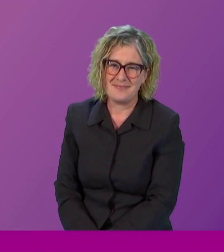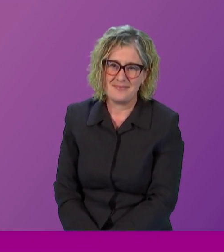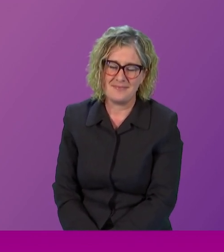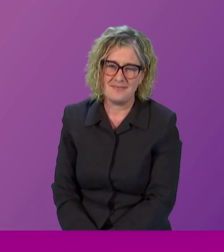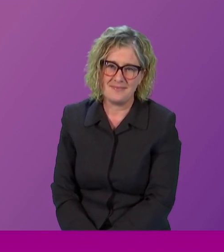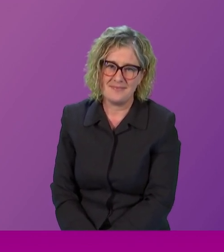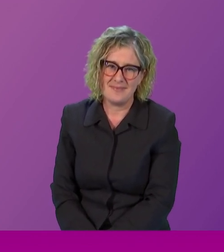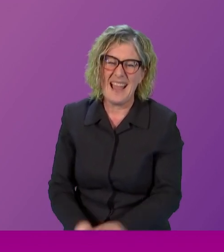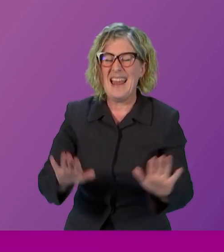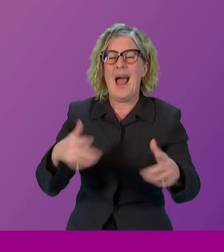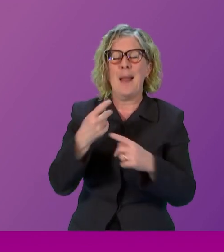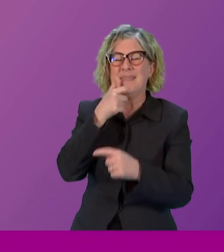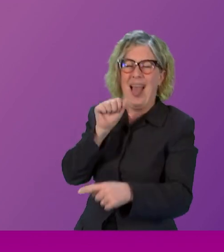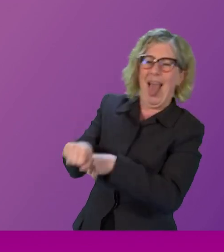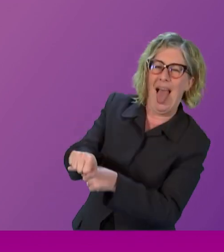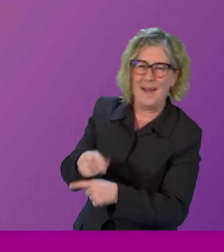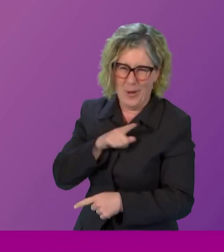That's also called getting my own back.